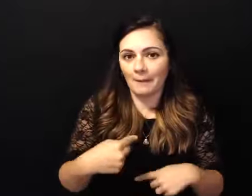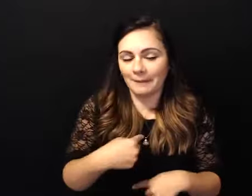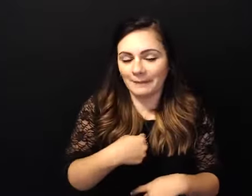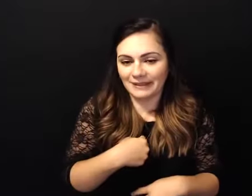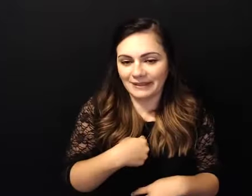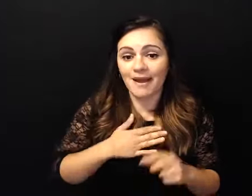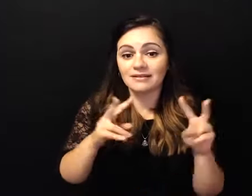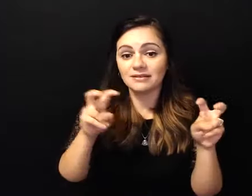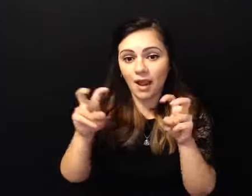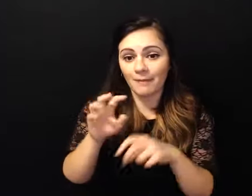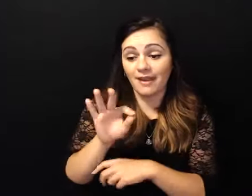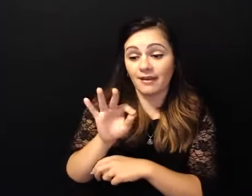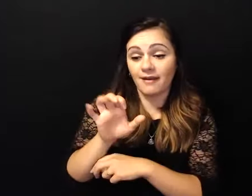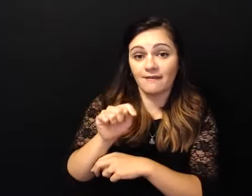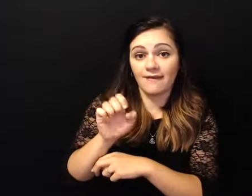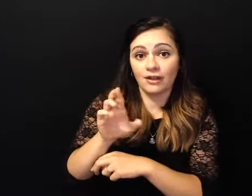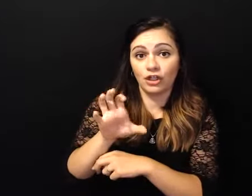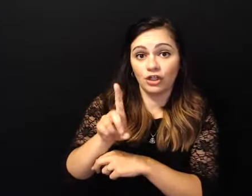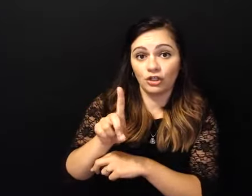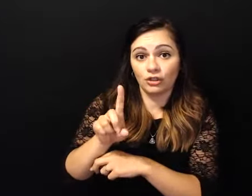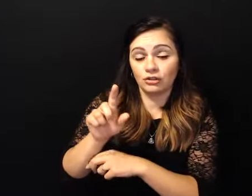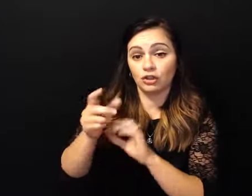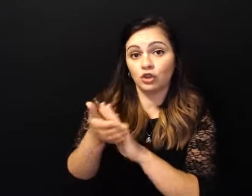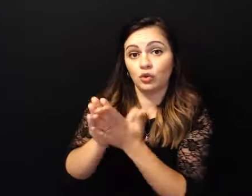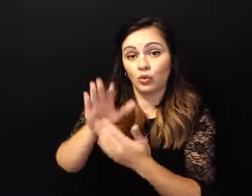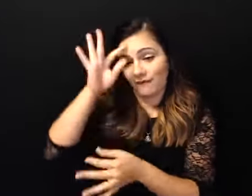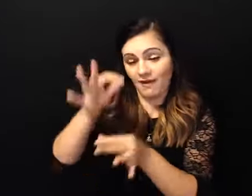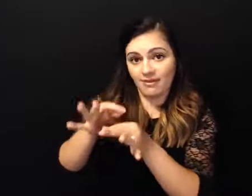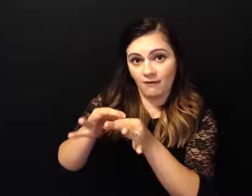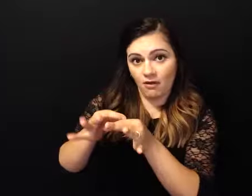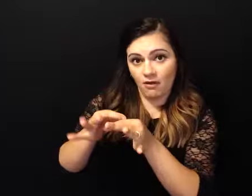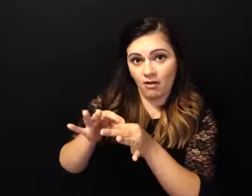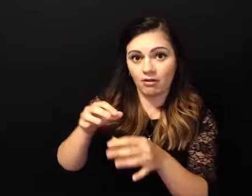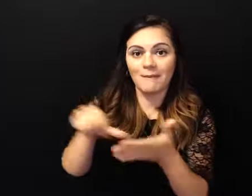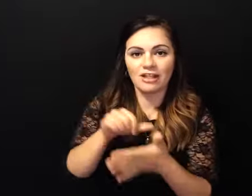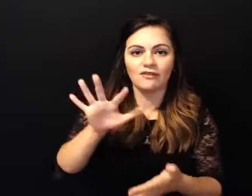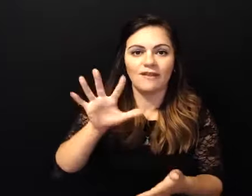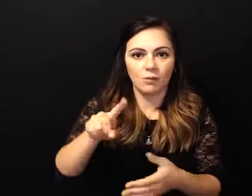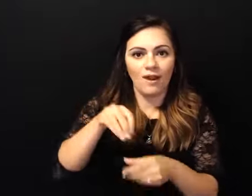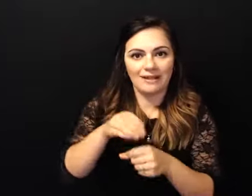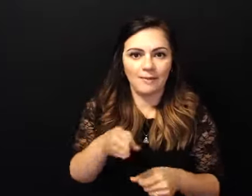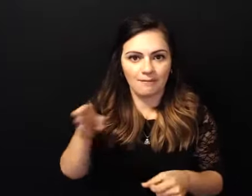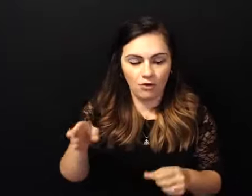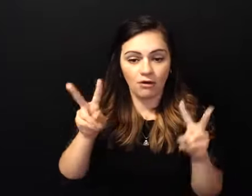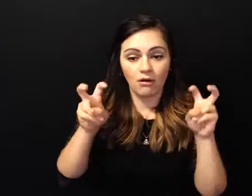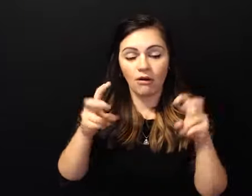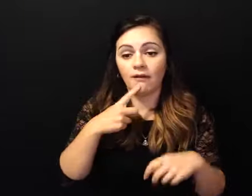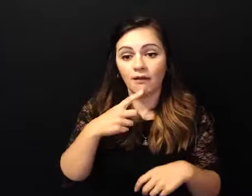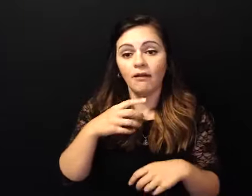and it's on page 51 in the big book and what it says is in the realm of the material men's mind were fettered by superstition